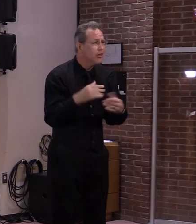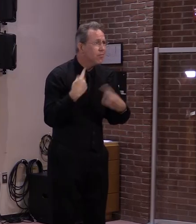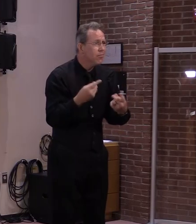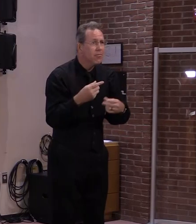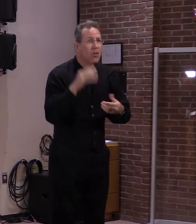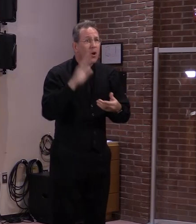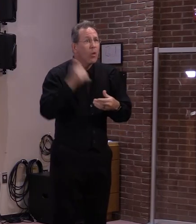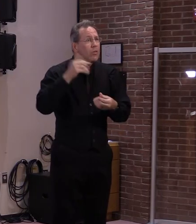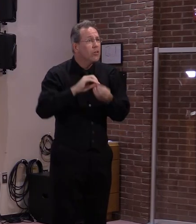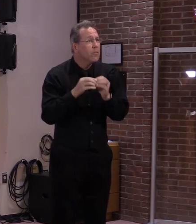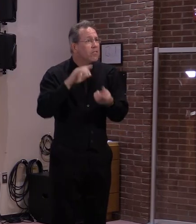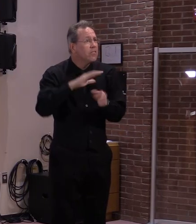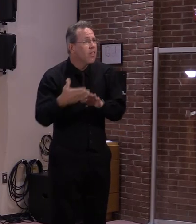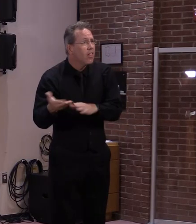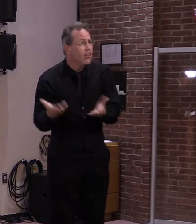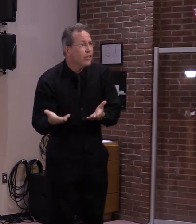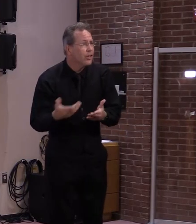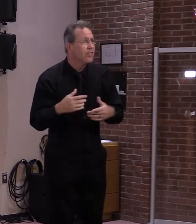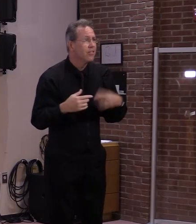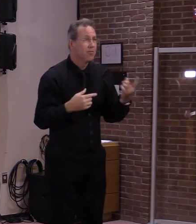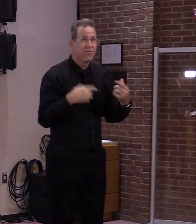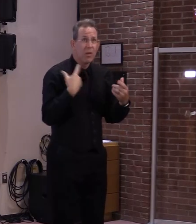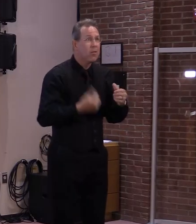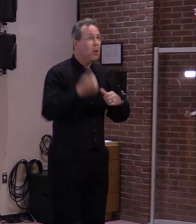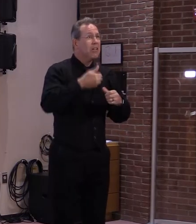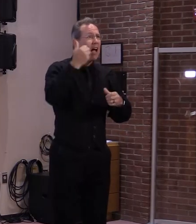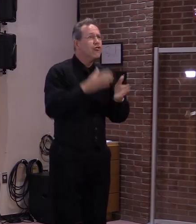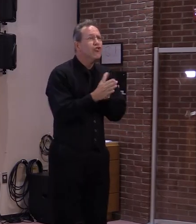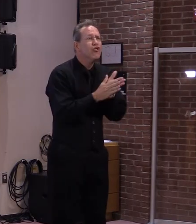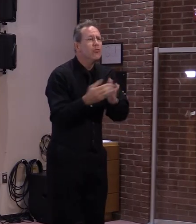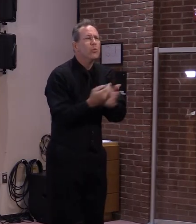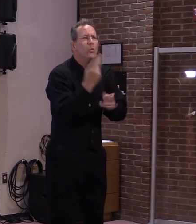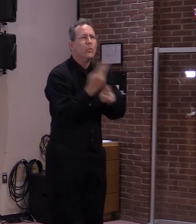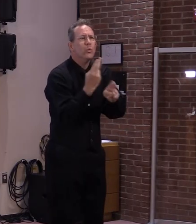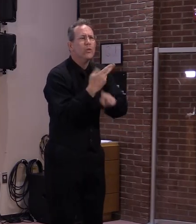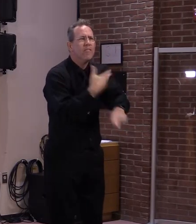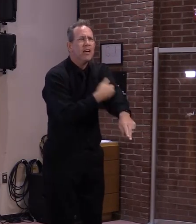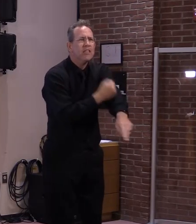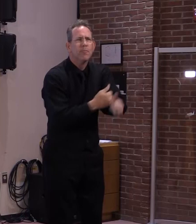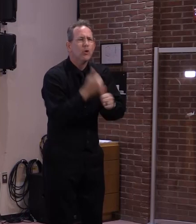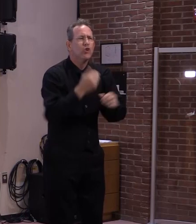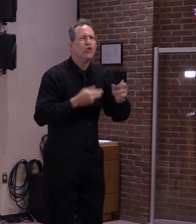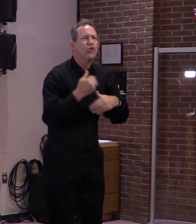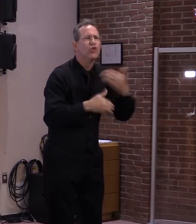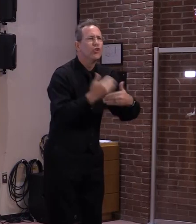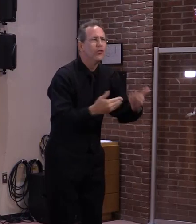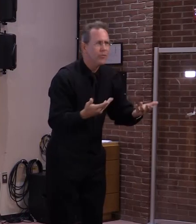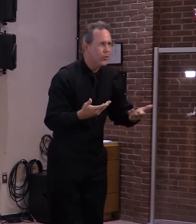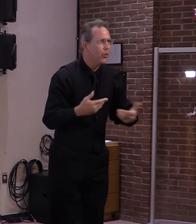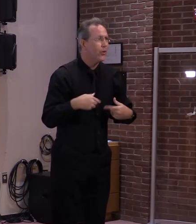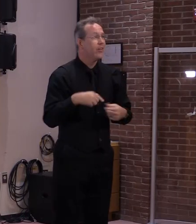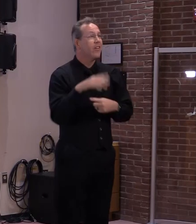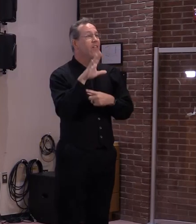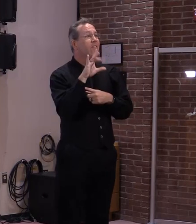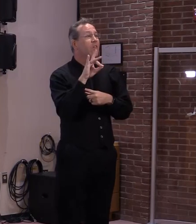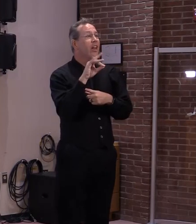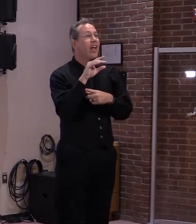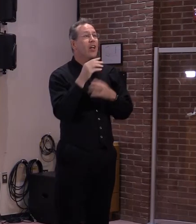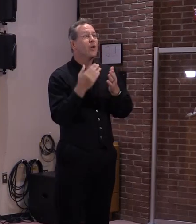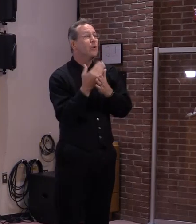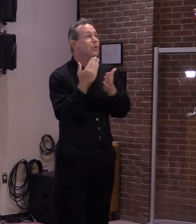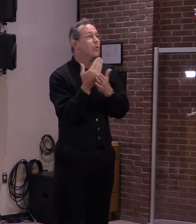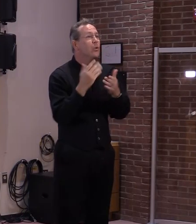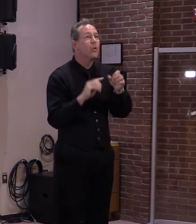vaccination rates. This week, we are only reporting 48 new COVID-19 cases. The first time